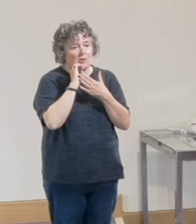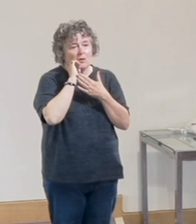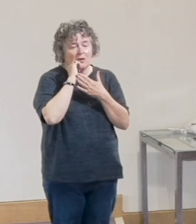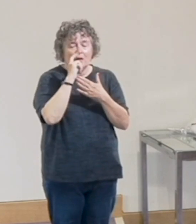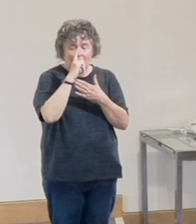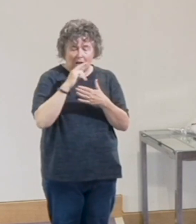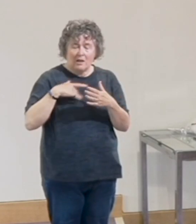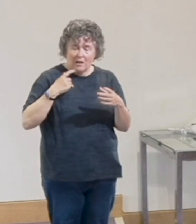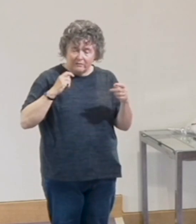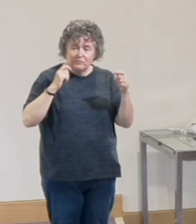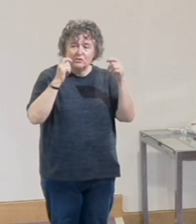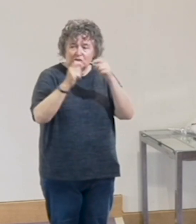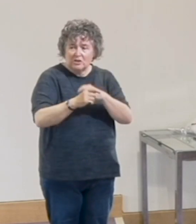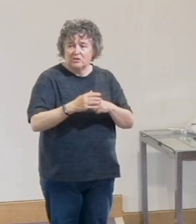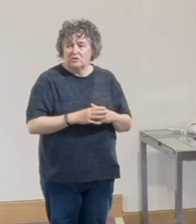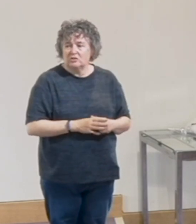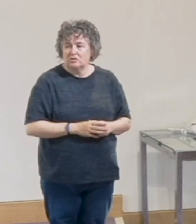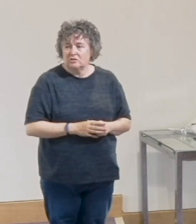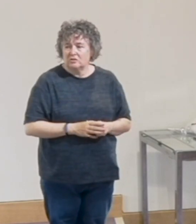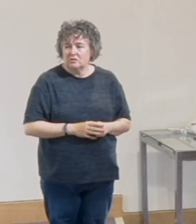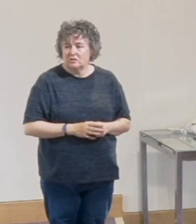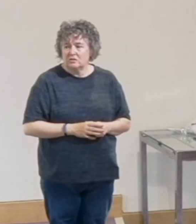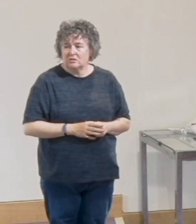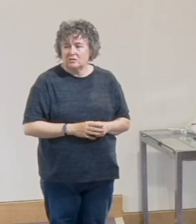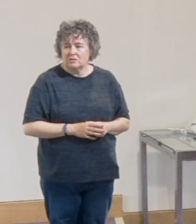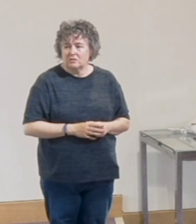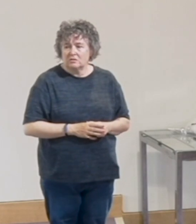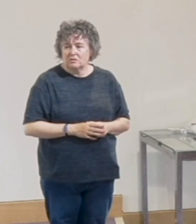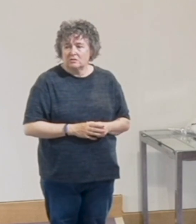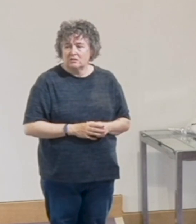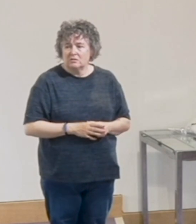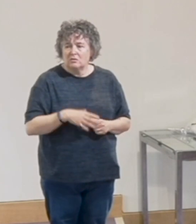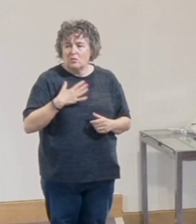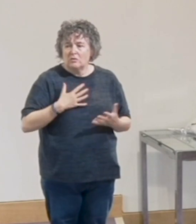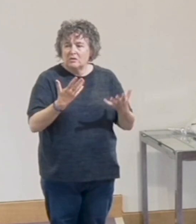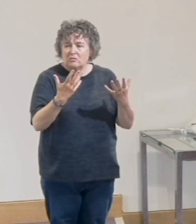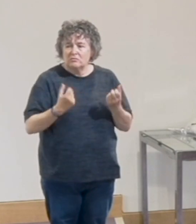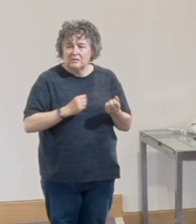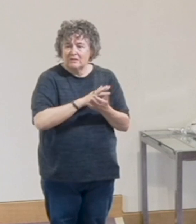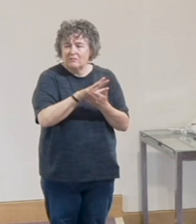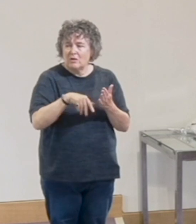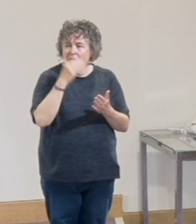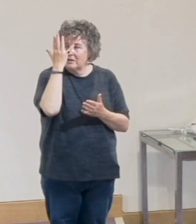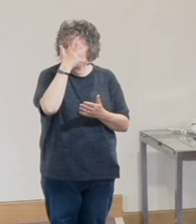changing and transforming. So we need to receive the Holy Spirit.